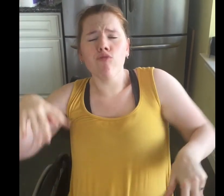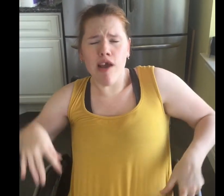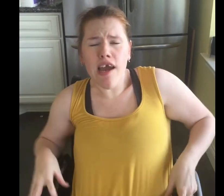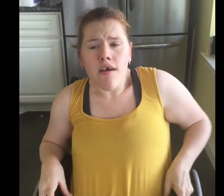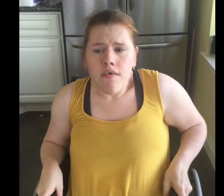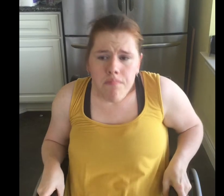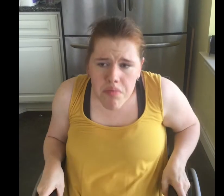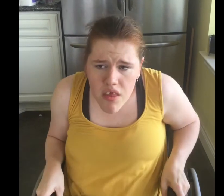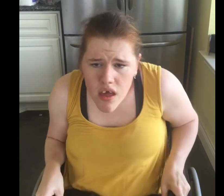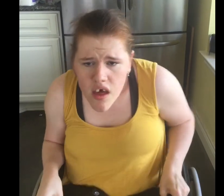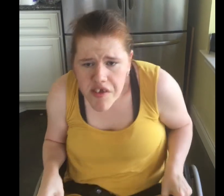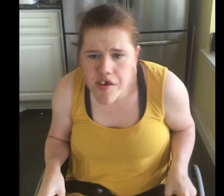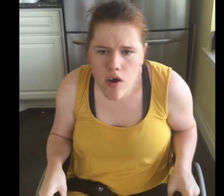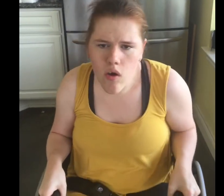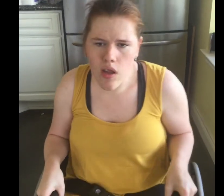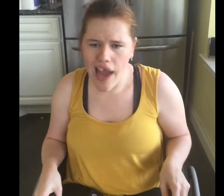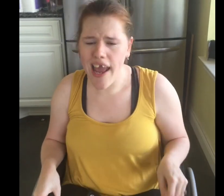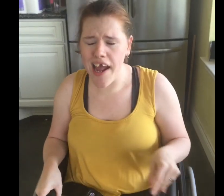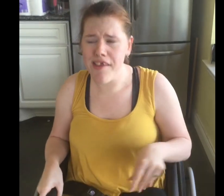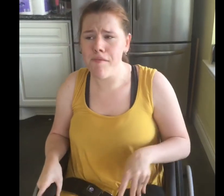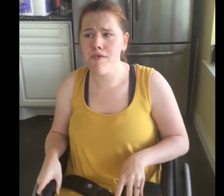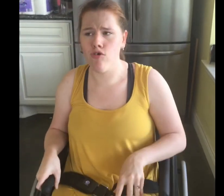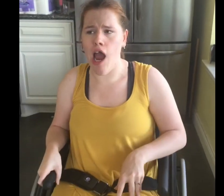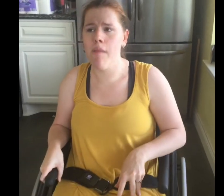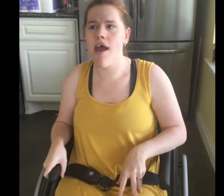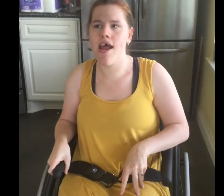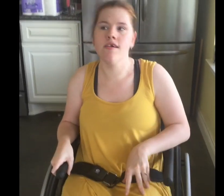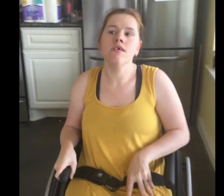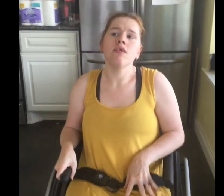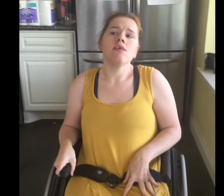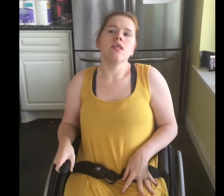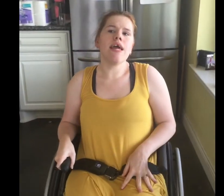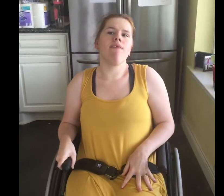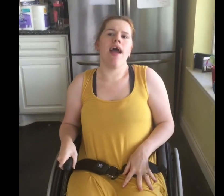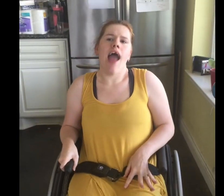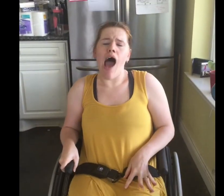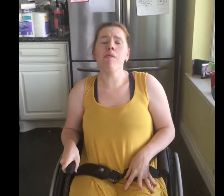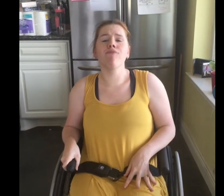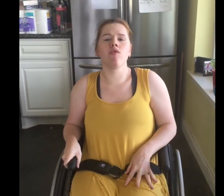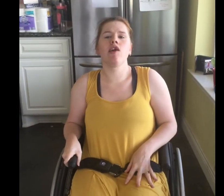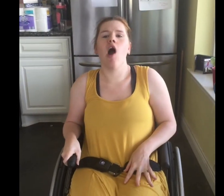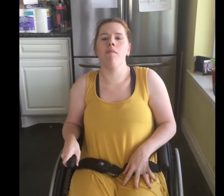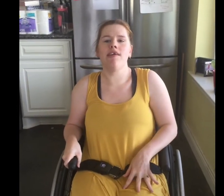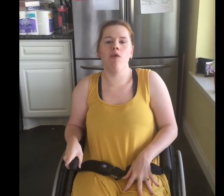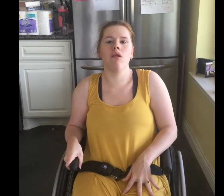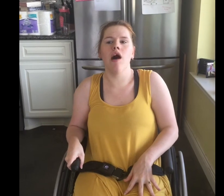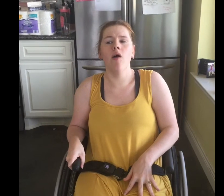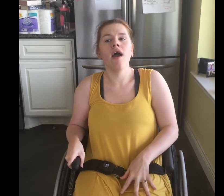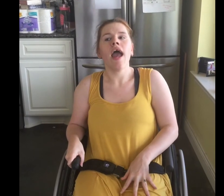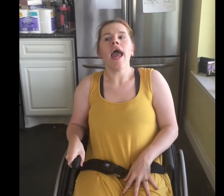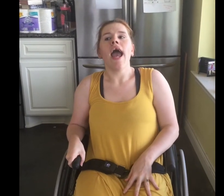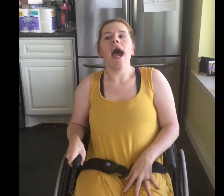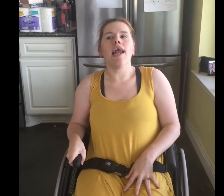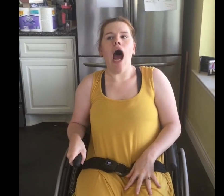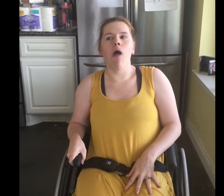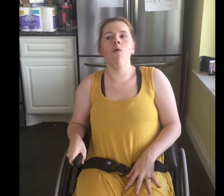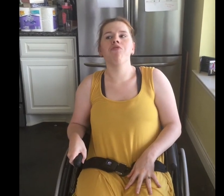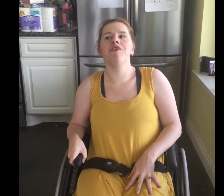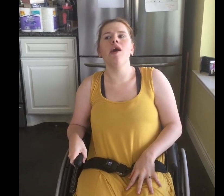free to like, and subscribe and leave a happy, friendly comment down below. And I will see